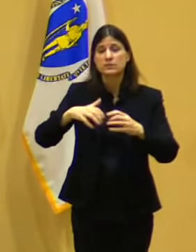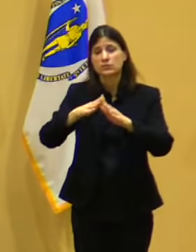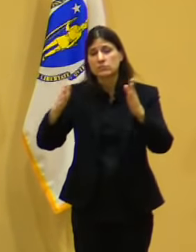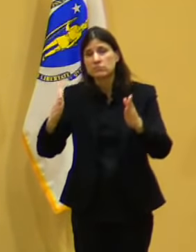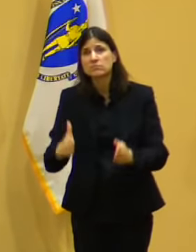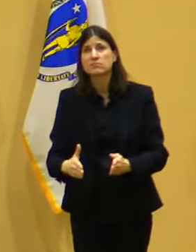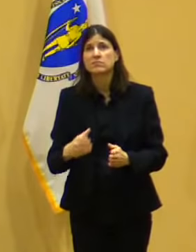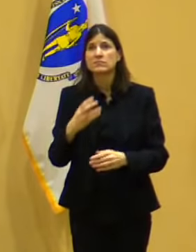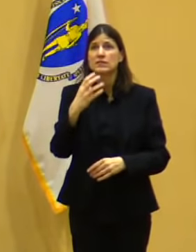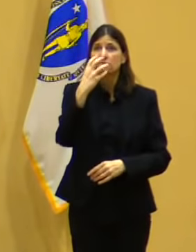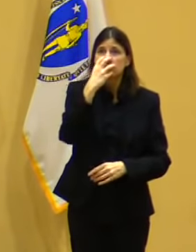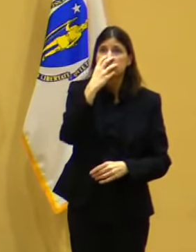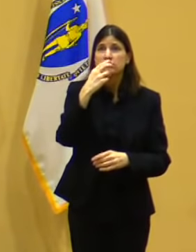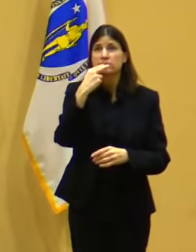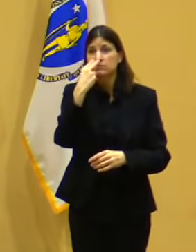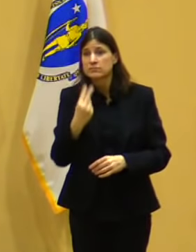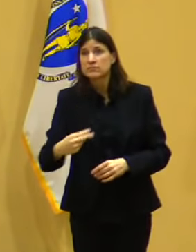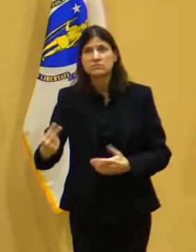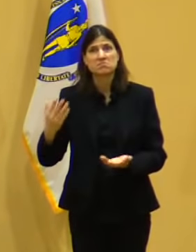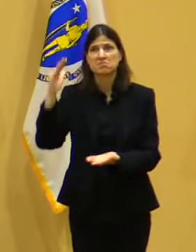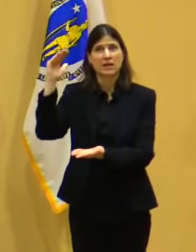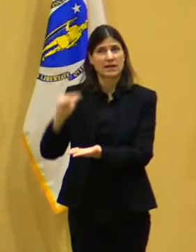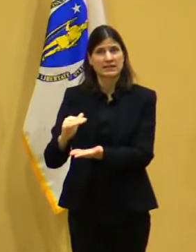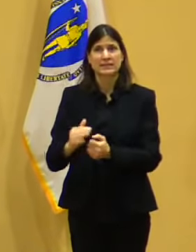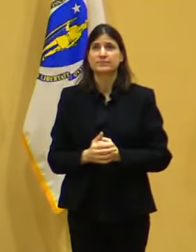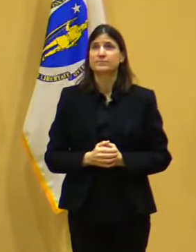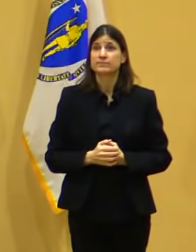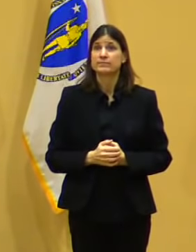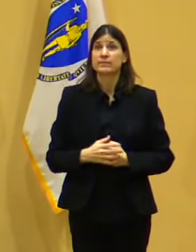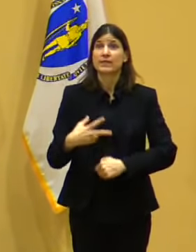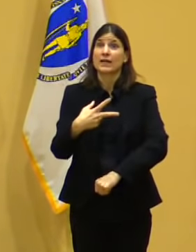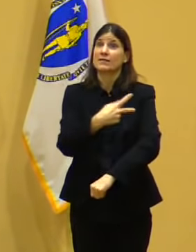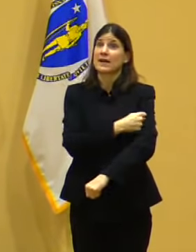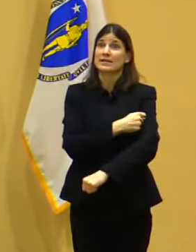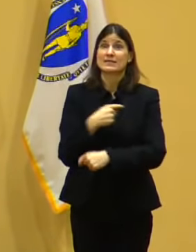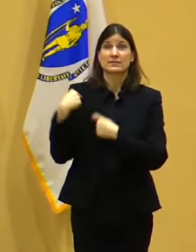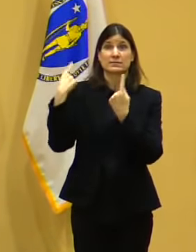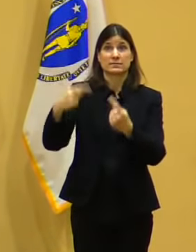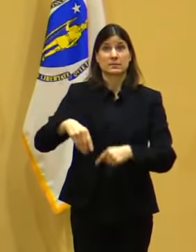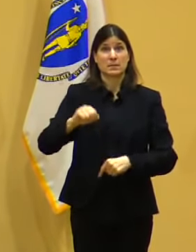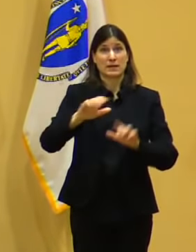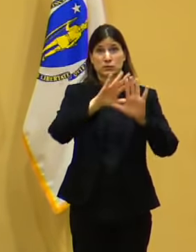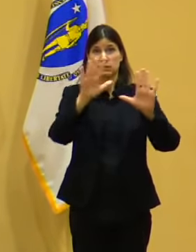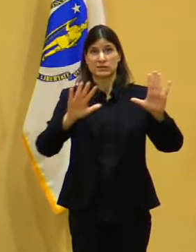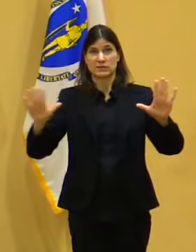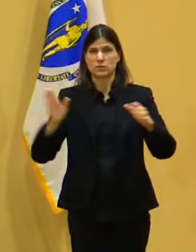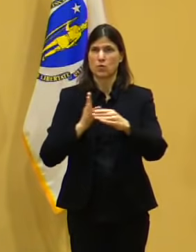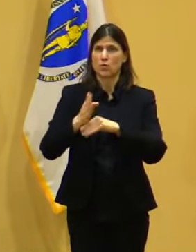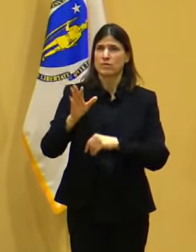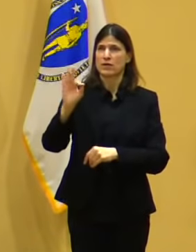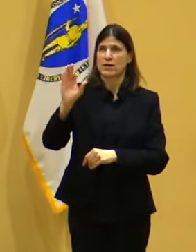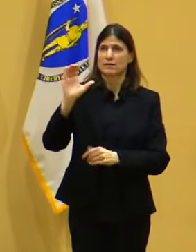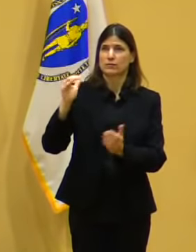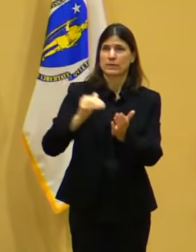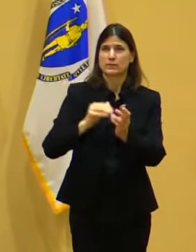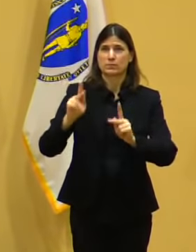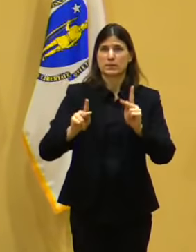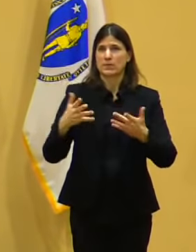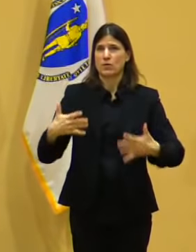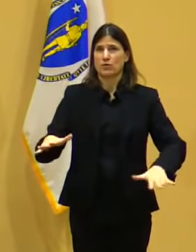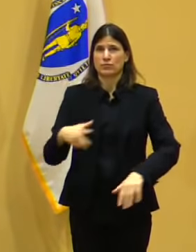910,412 doses have been administered to residents, and over 1.2 million have been shipped to the Commonwealth.